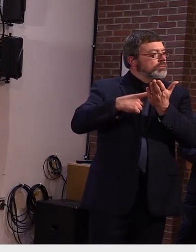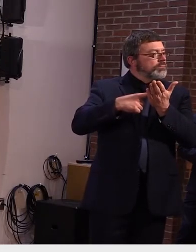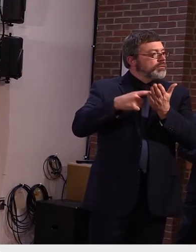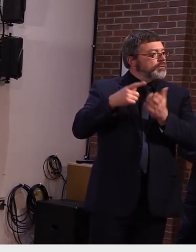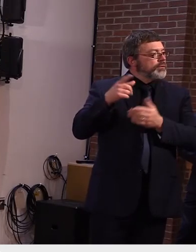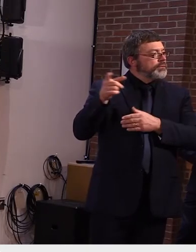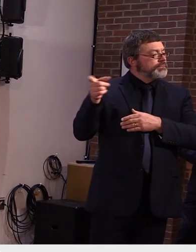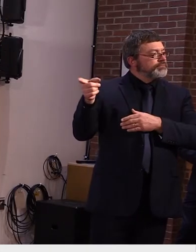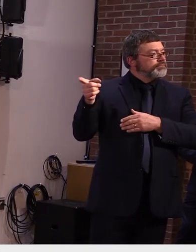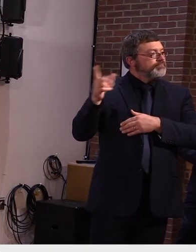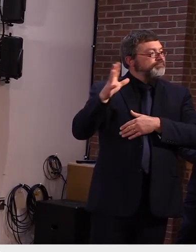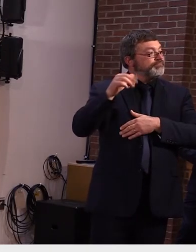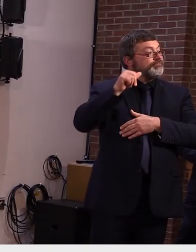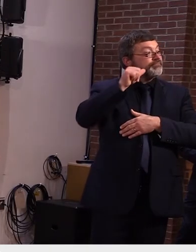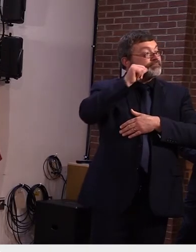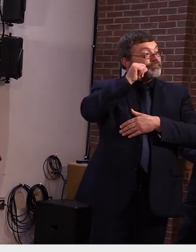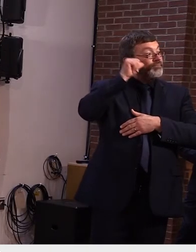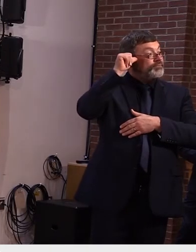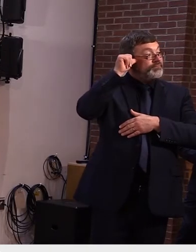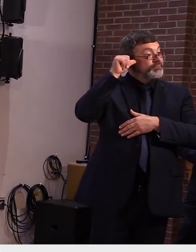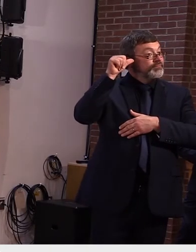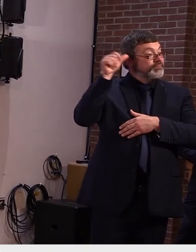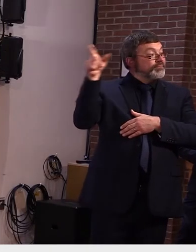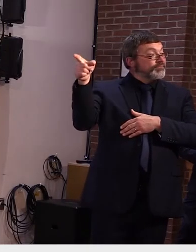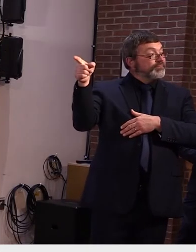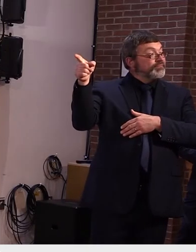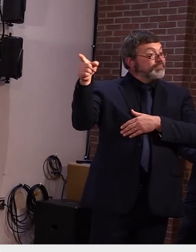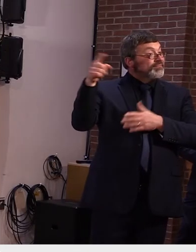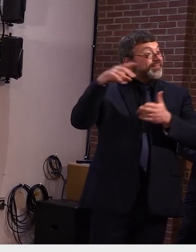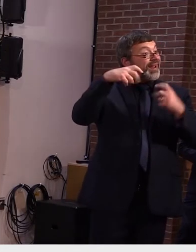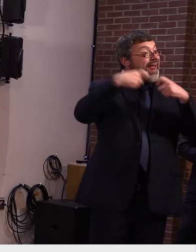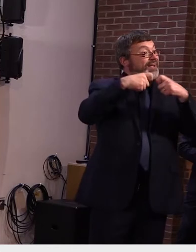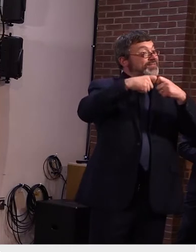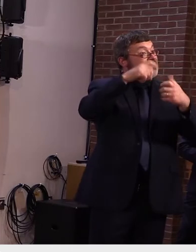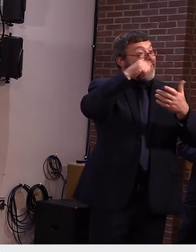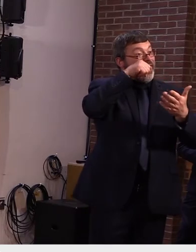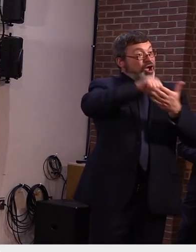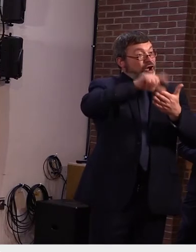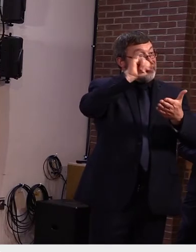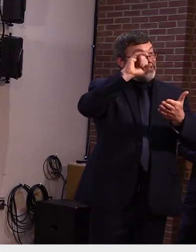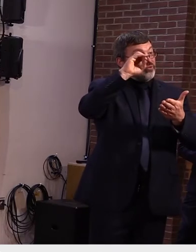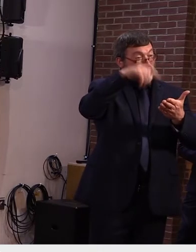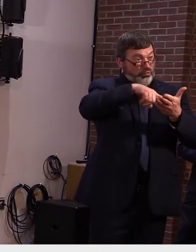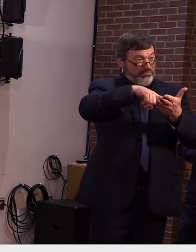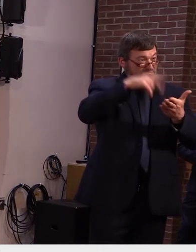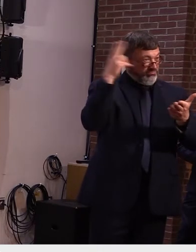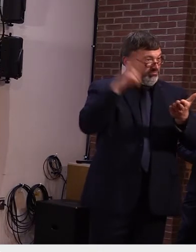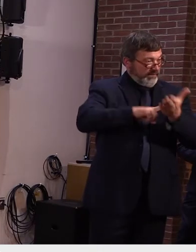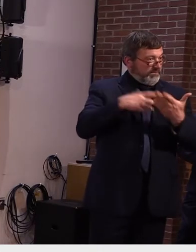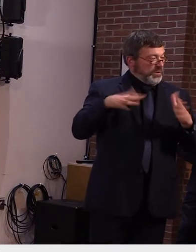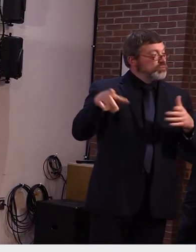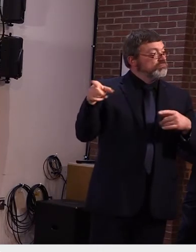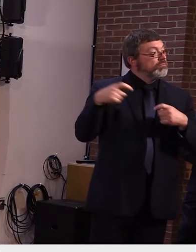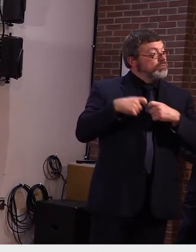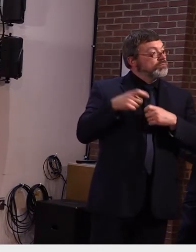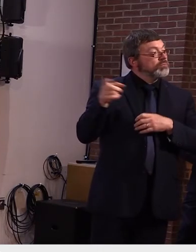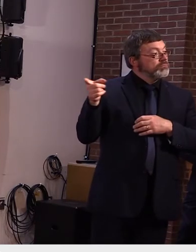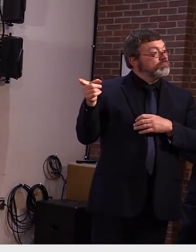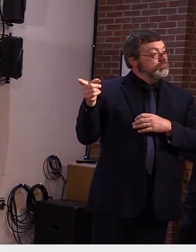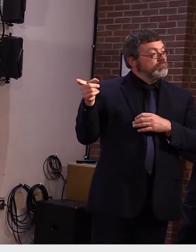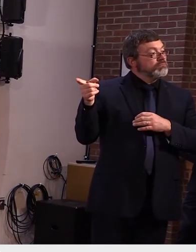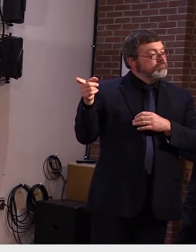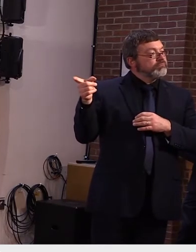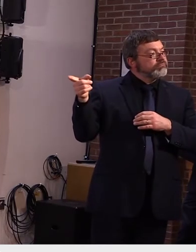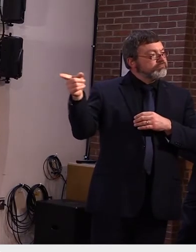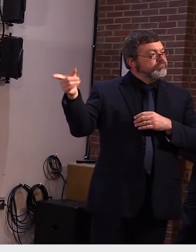iso president gordon grand willie said carbon pricing is the best way to help states reach their carbon goals they said there